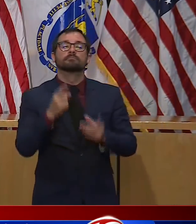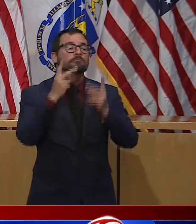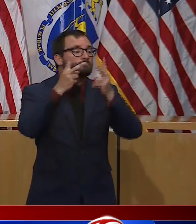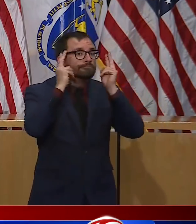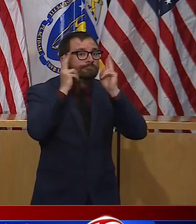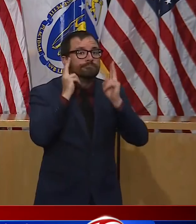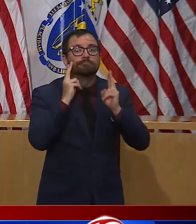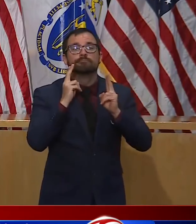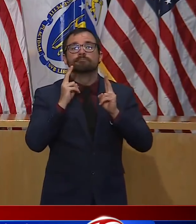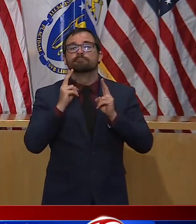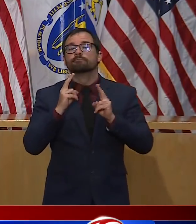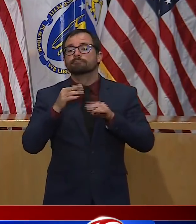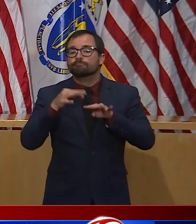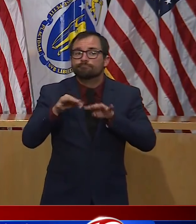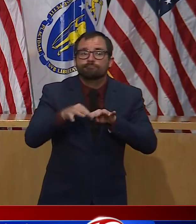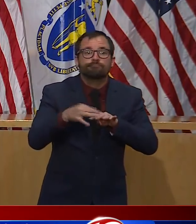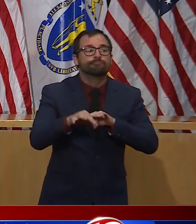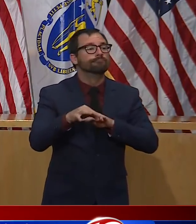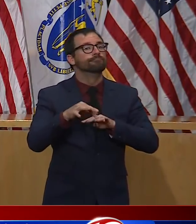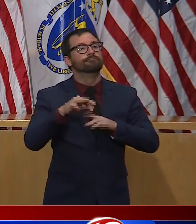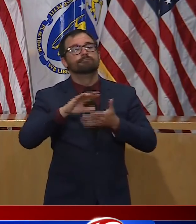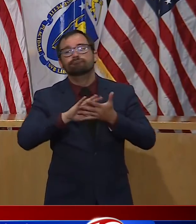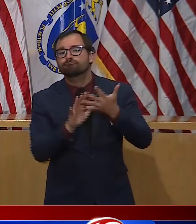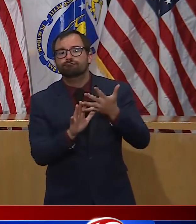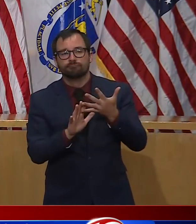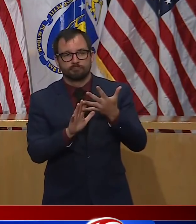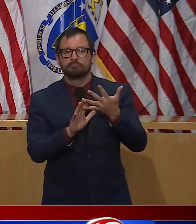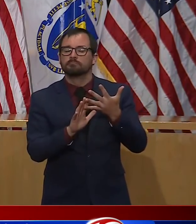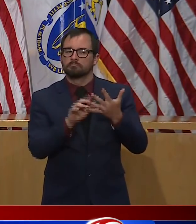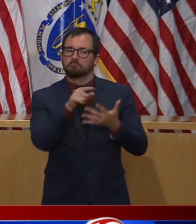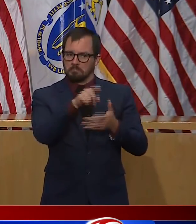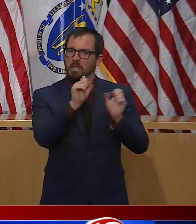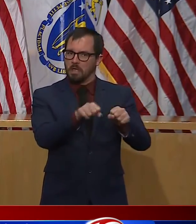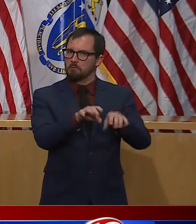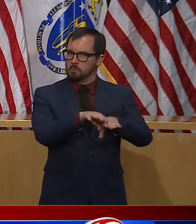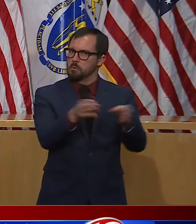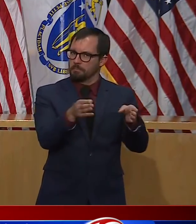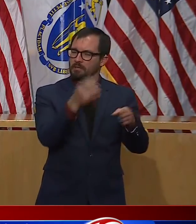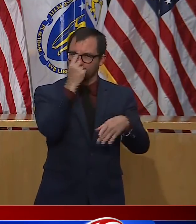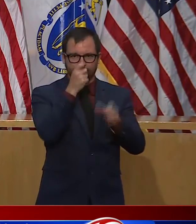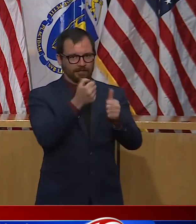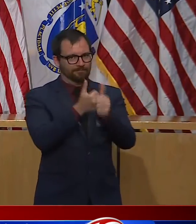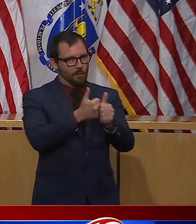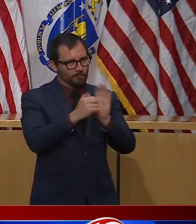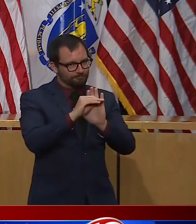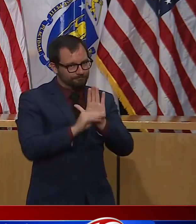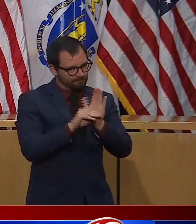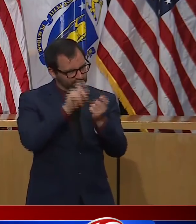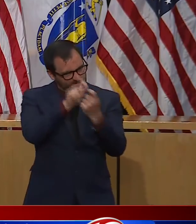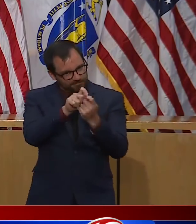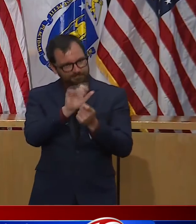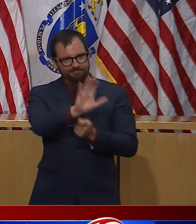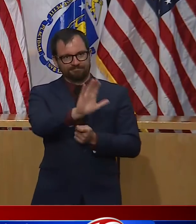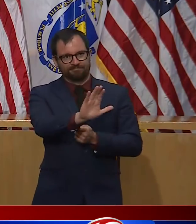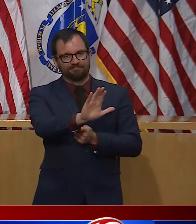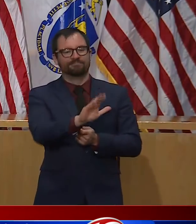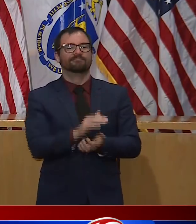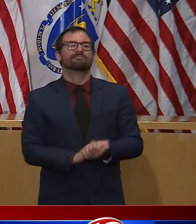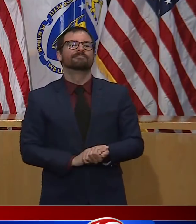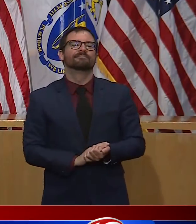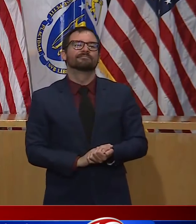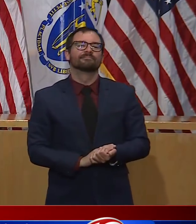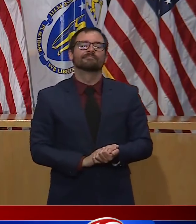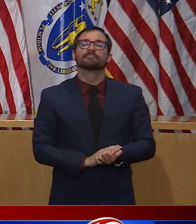will also be permitted to open with guidelines in place starting today. A number of outdoor